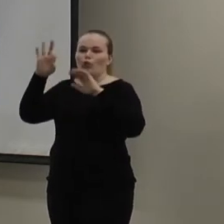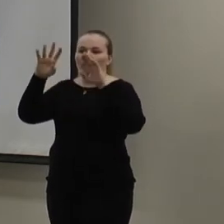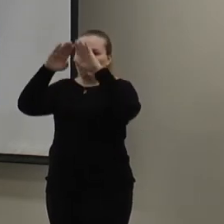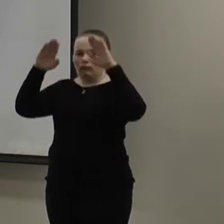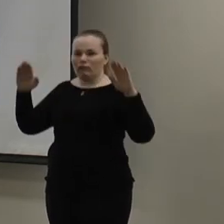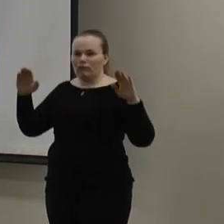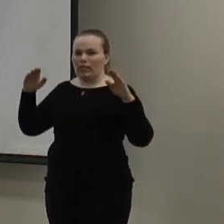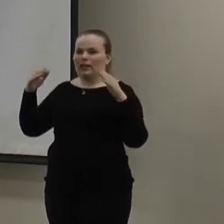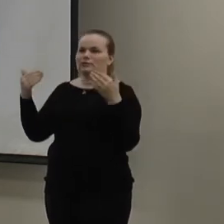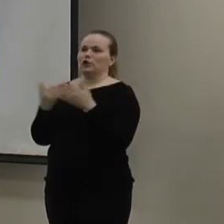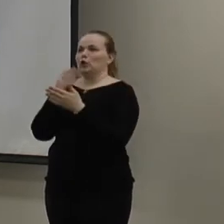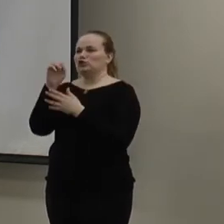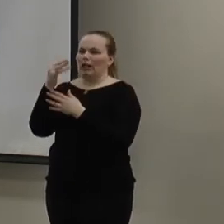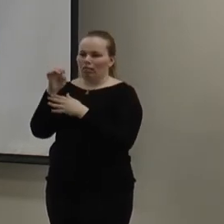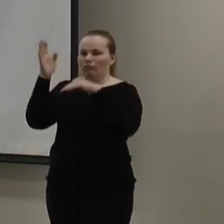everything.